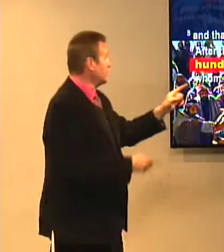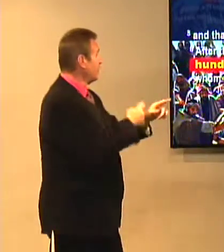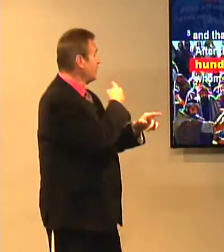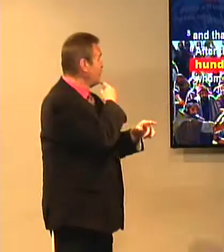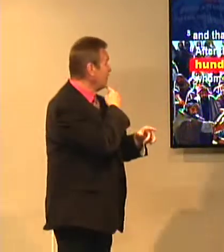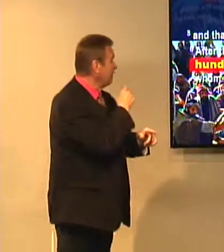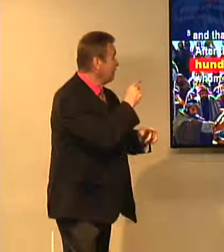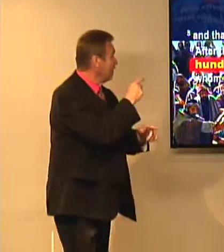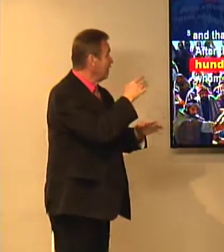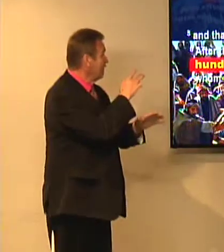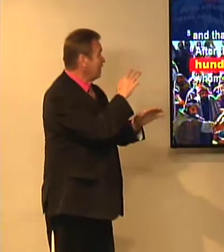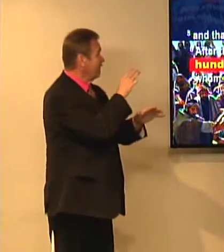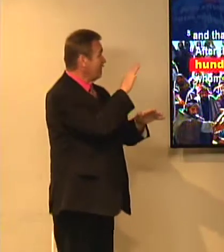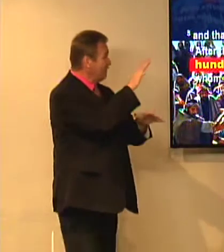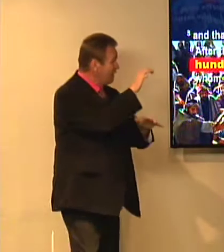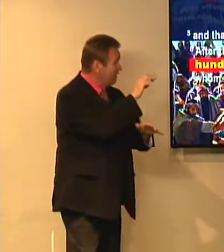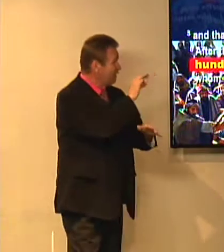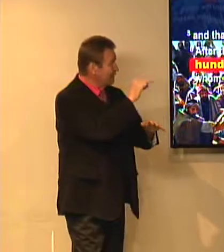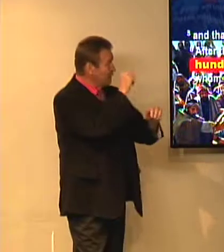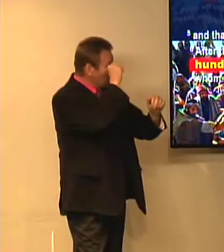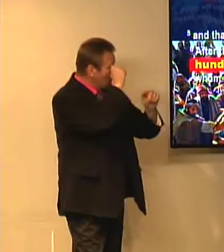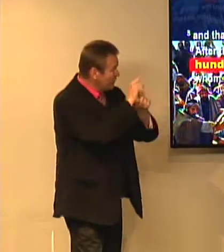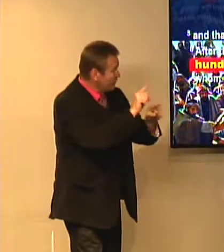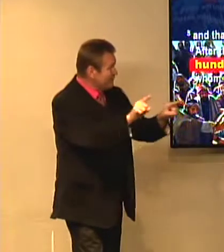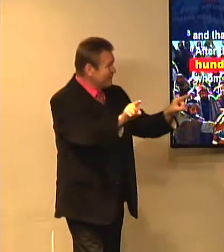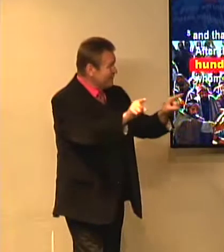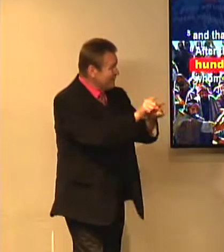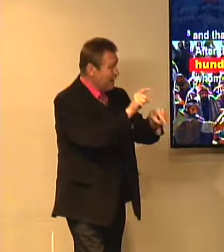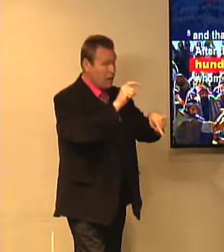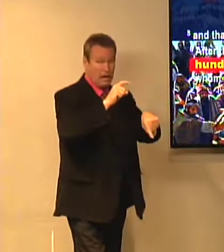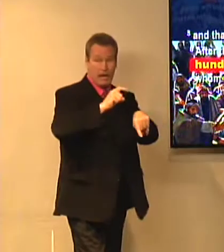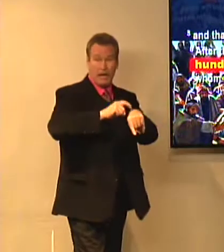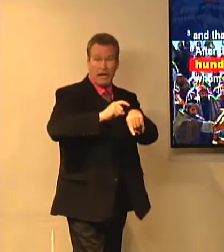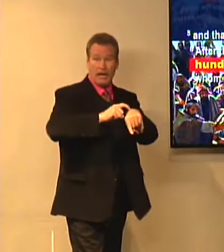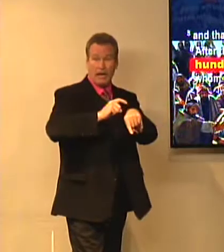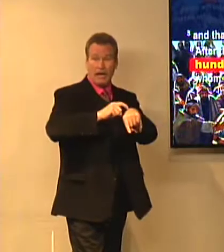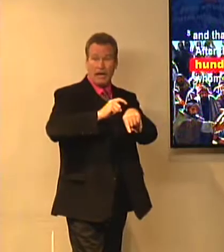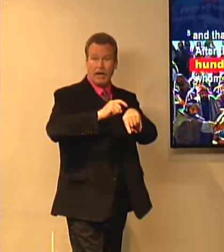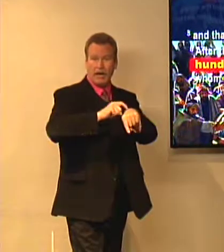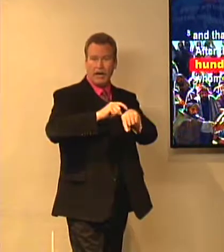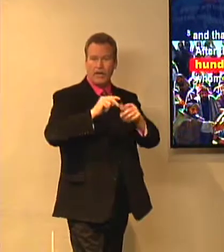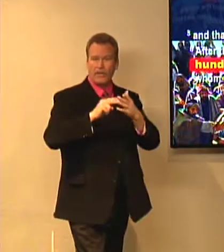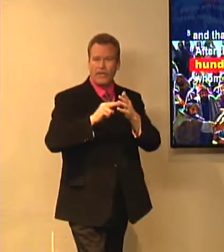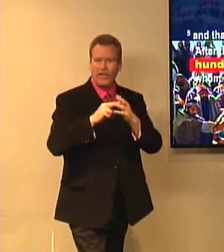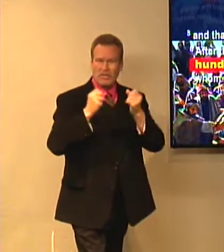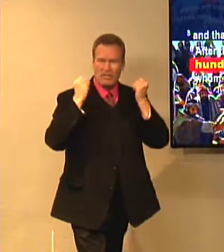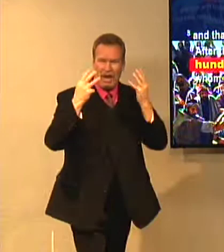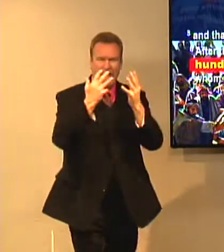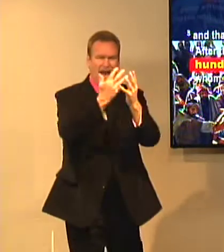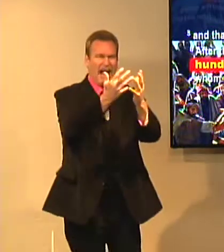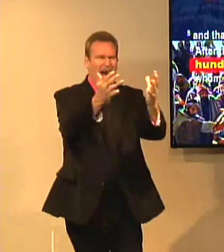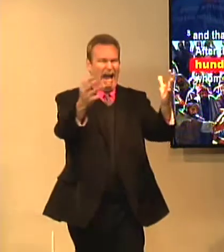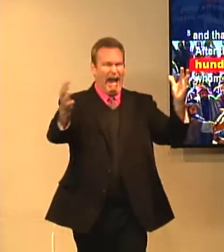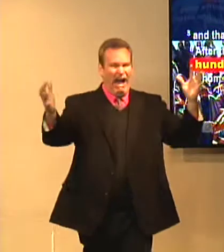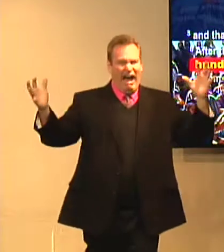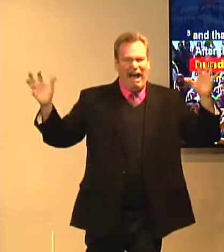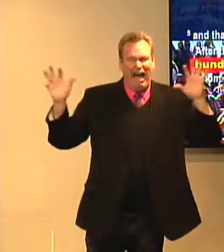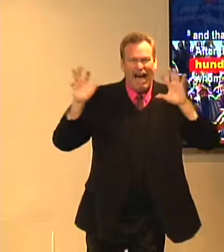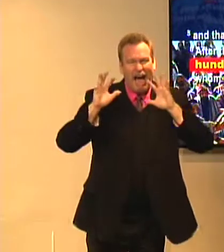during that forty-day period. And most of them who were still living, though some would fall asleep. So